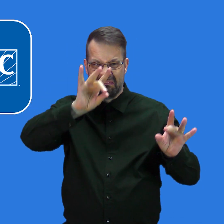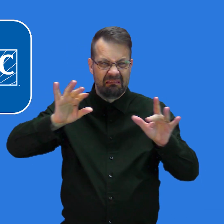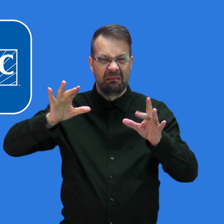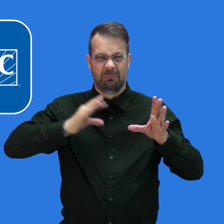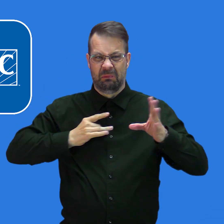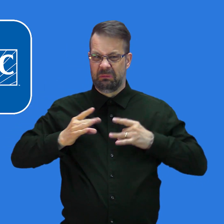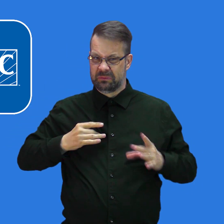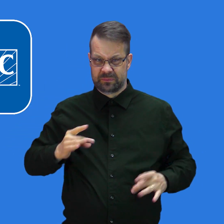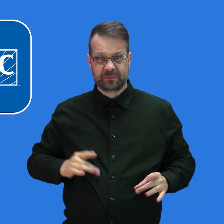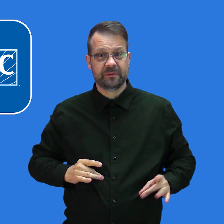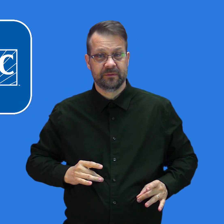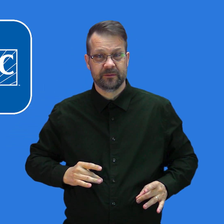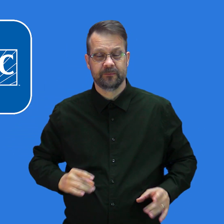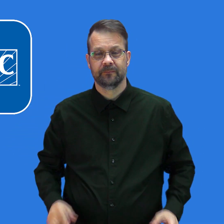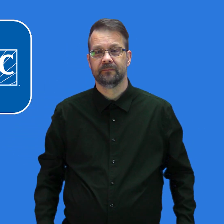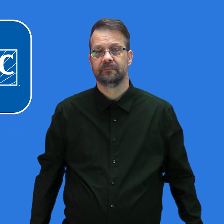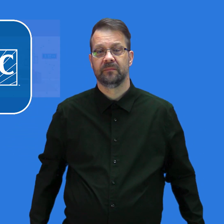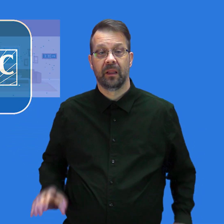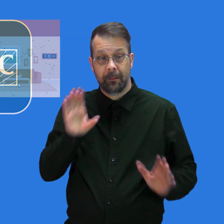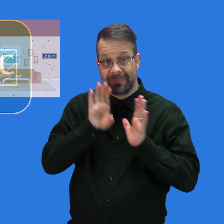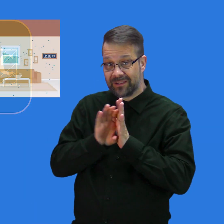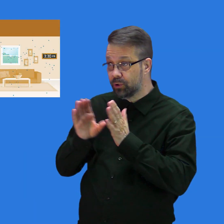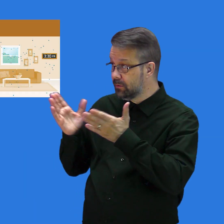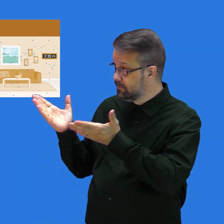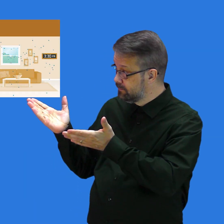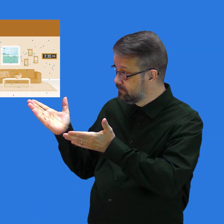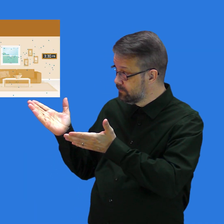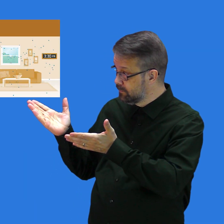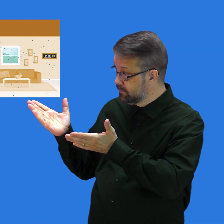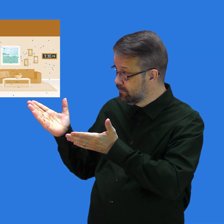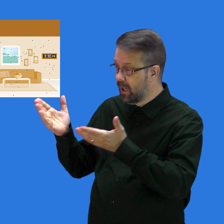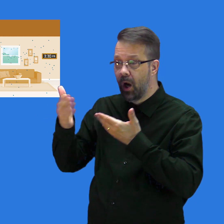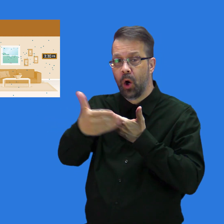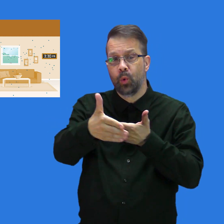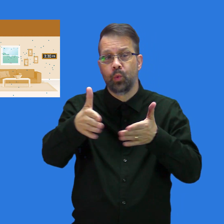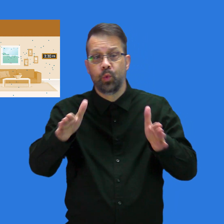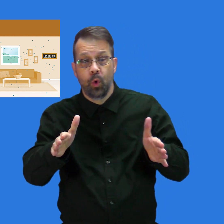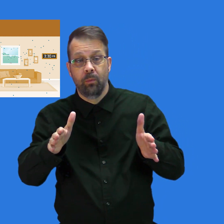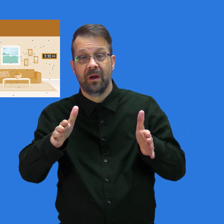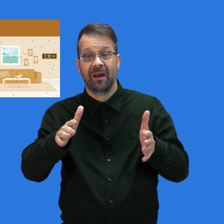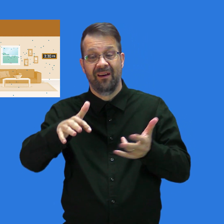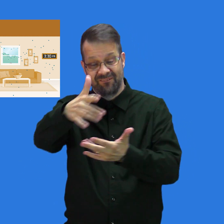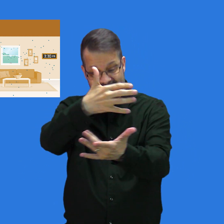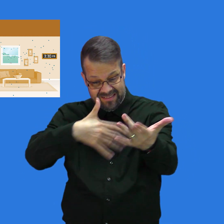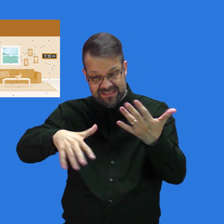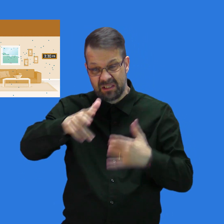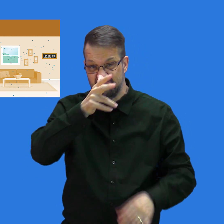COVID-19 from spreading. This picture shows a room with poor ventilation.